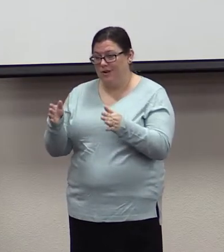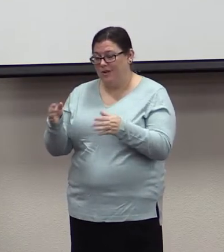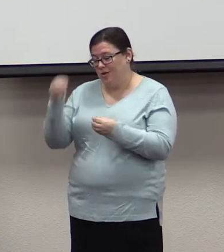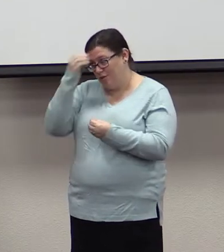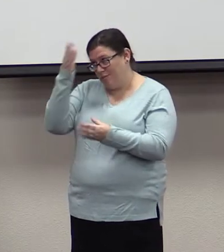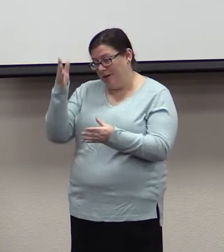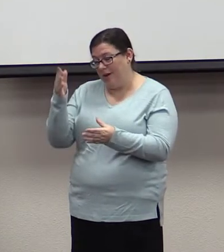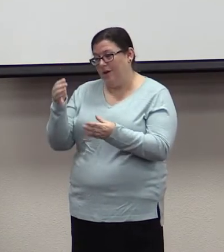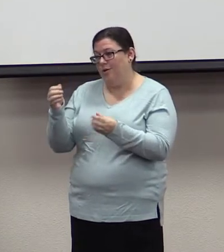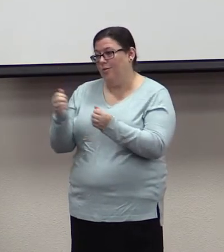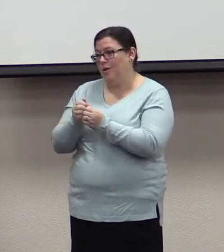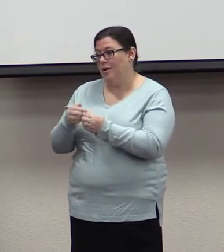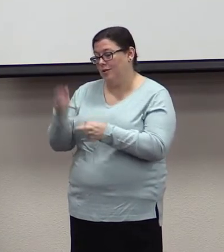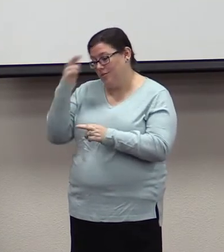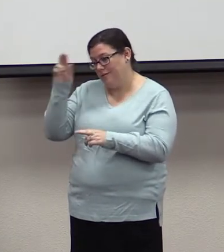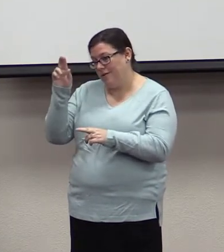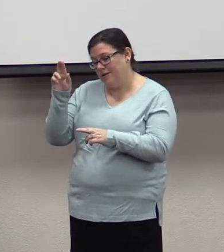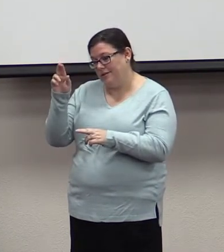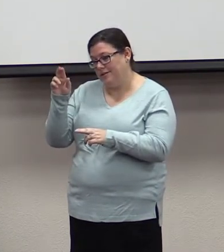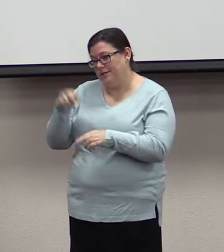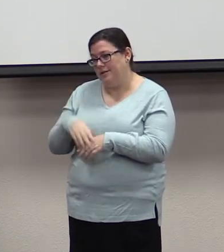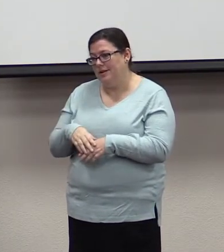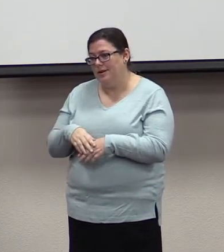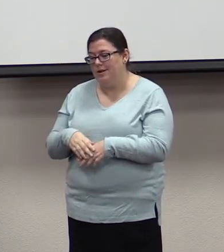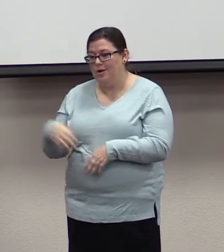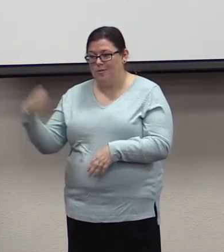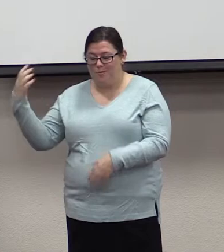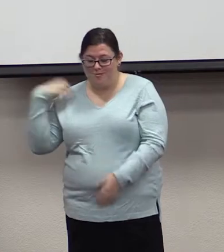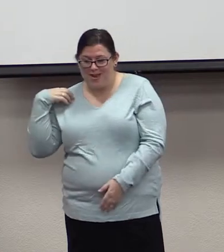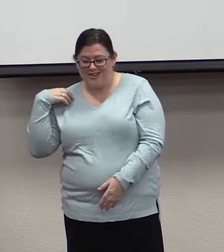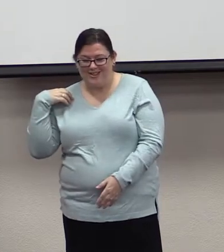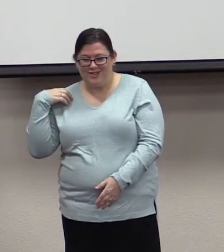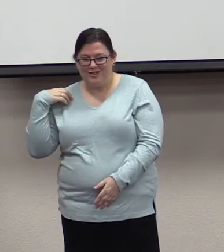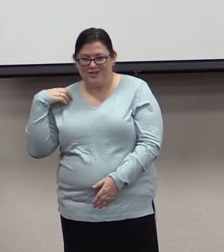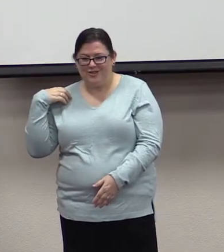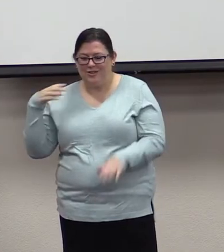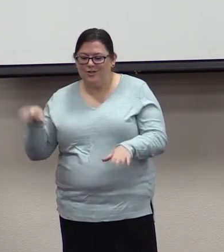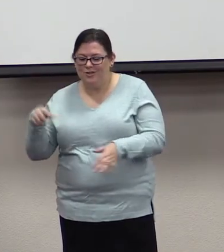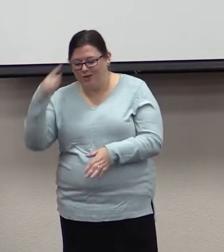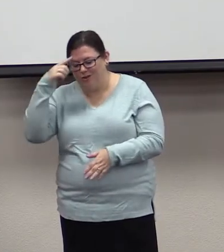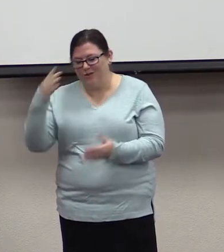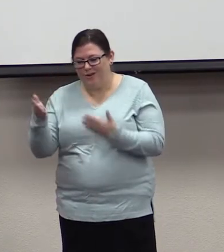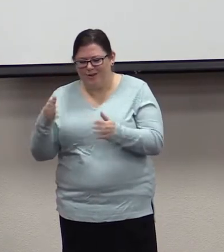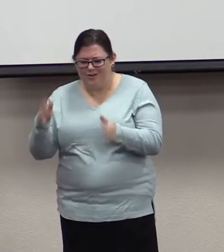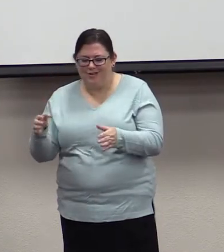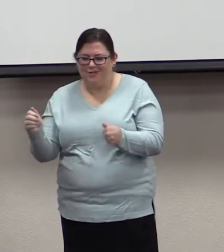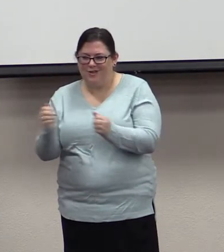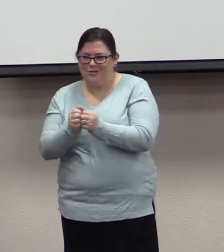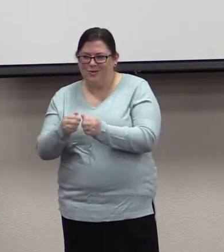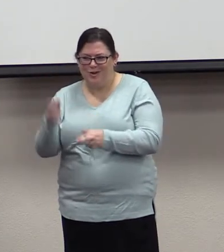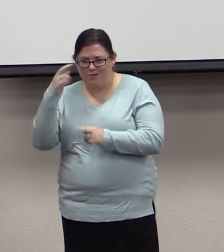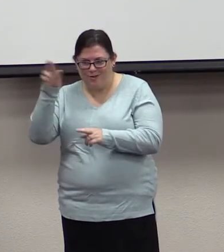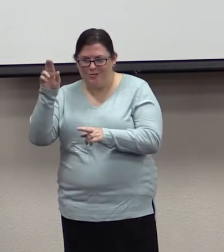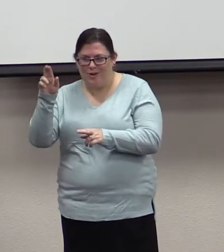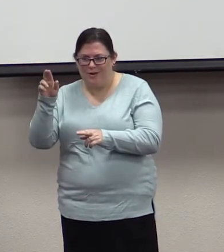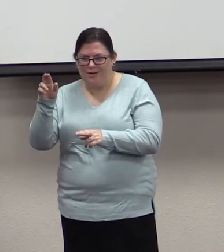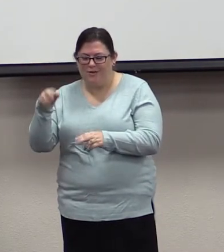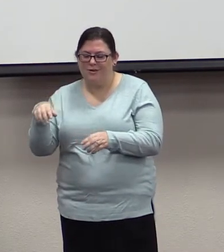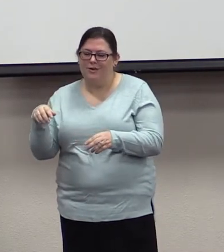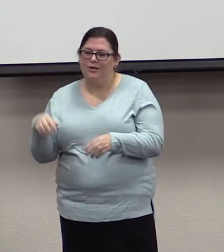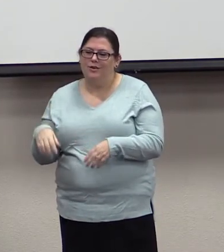And masters, treat bond-servants with respect by treating them with love and kindness instead of harshness.